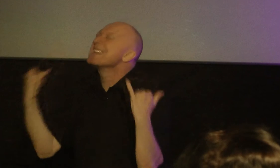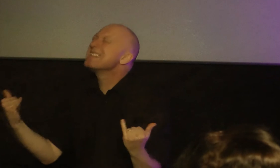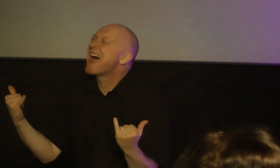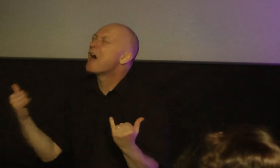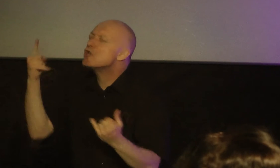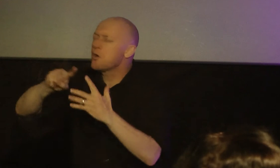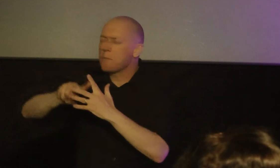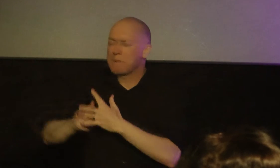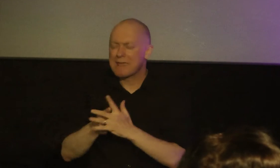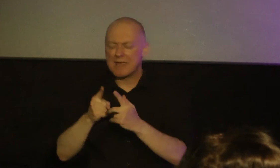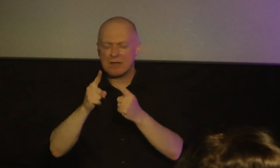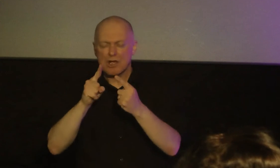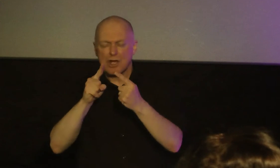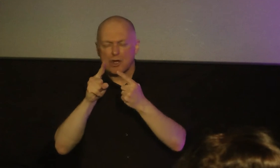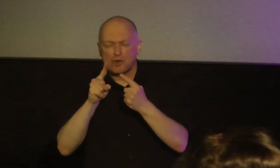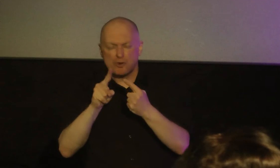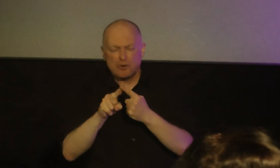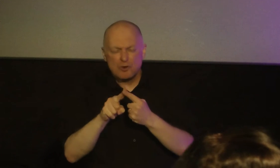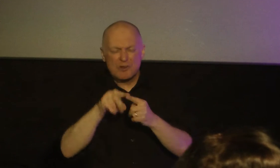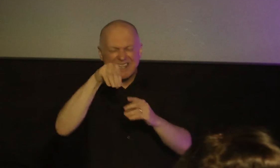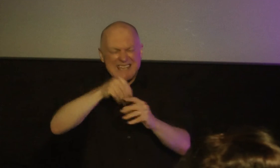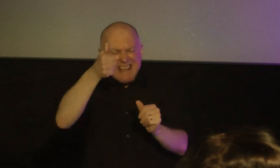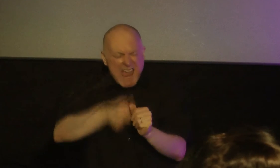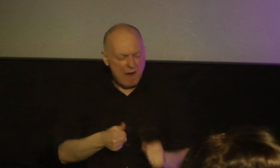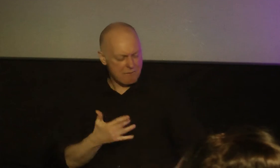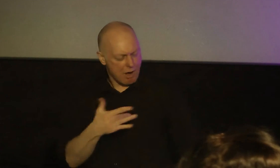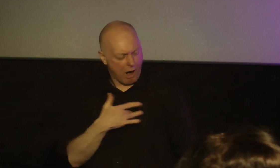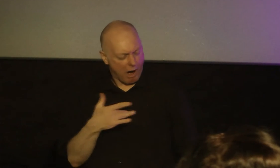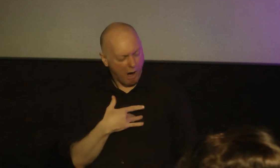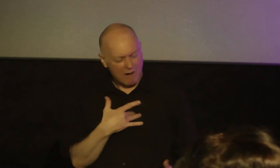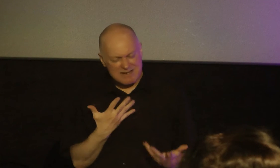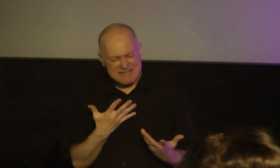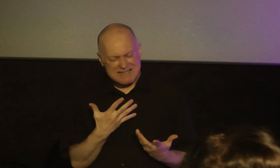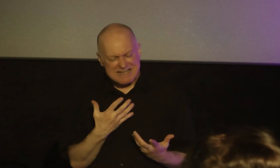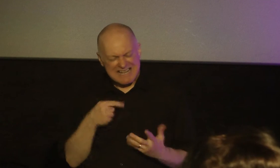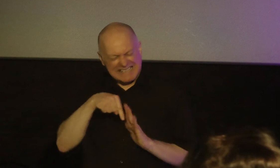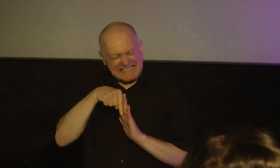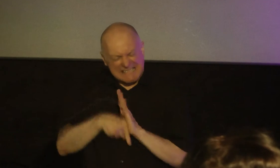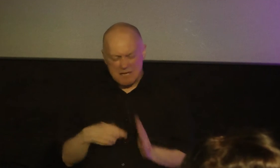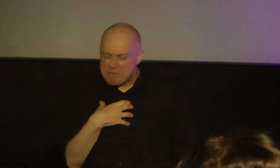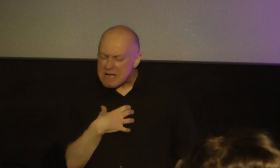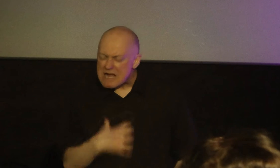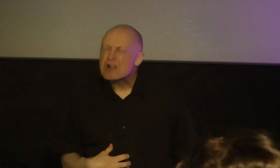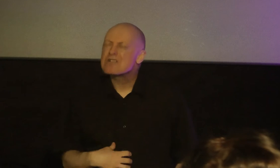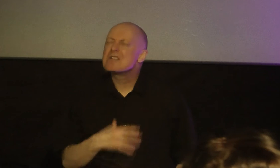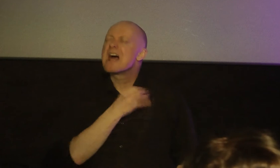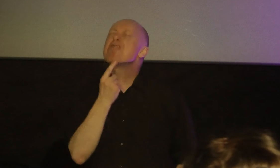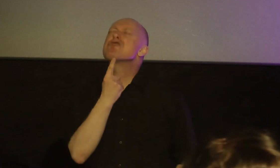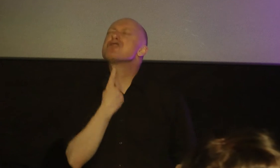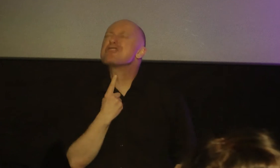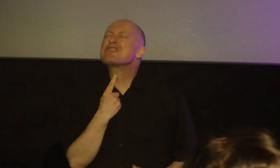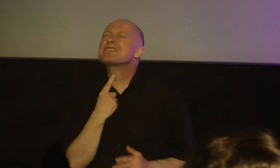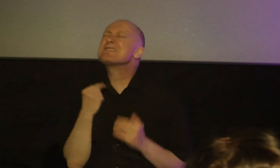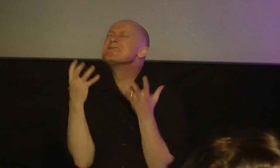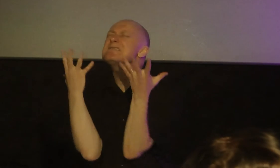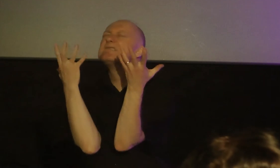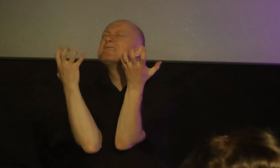begin to establish in every heart a deep hunger and thirst and desire for you